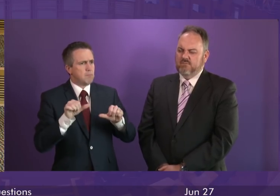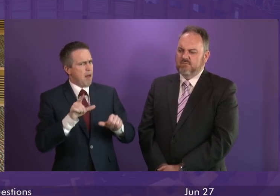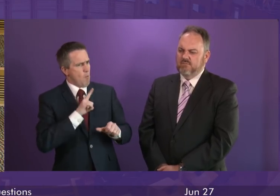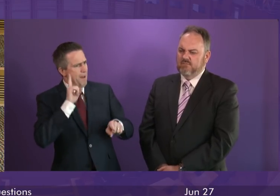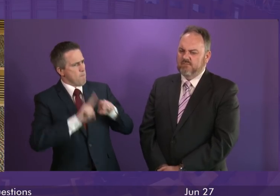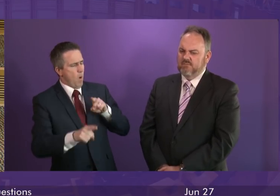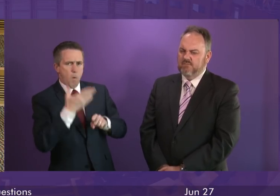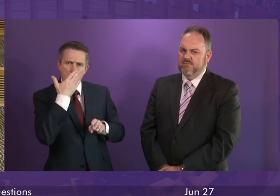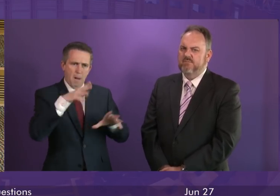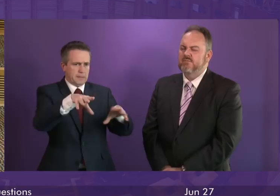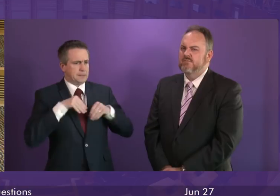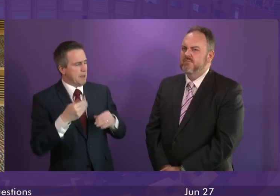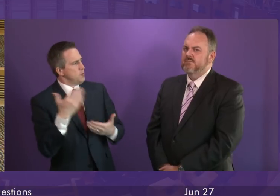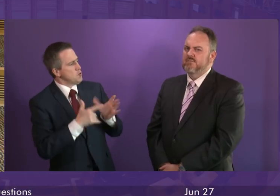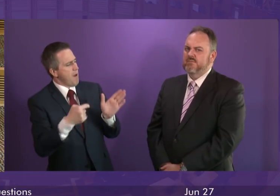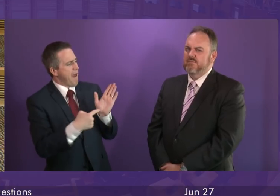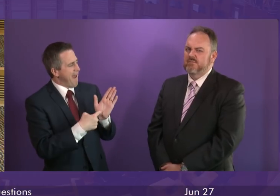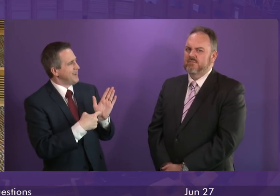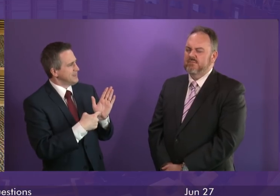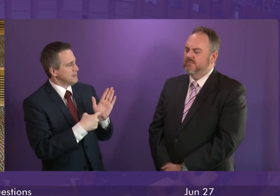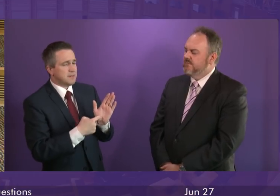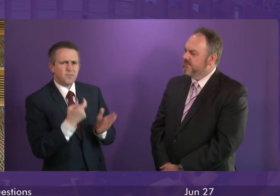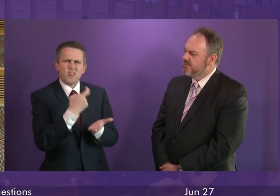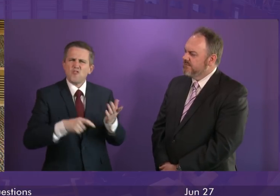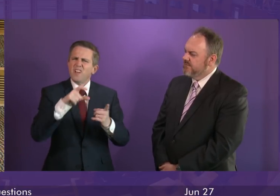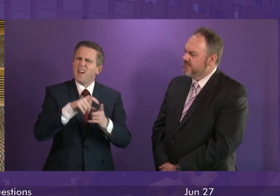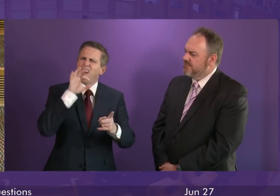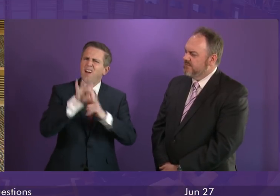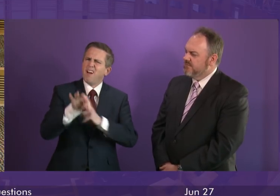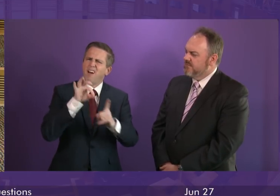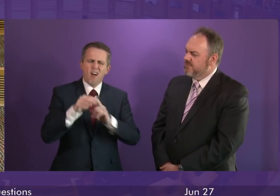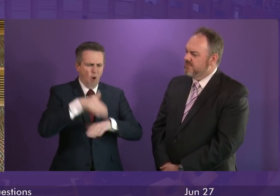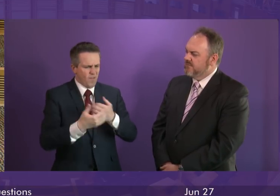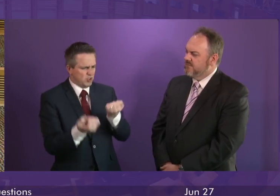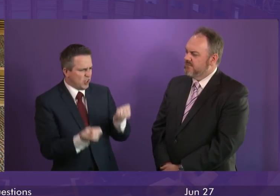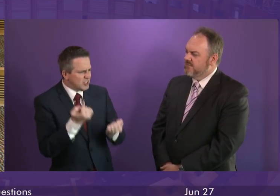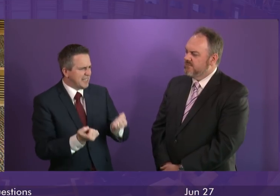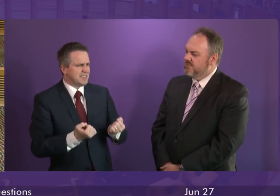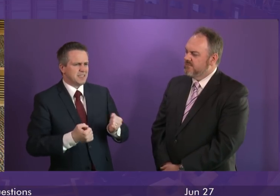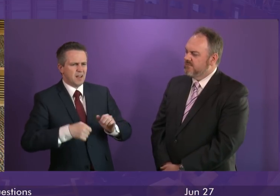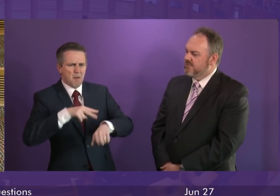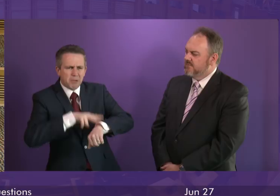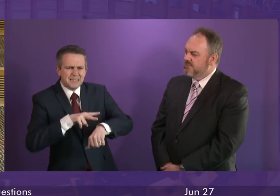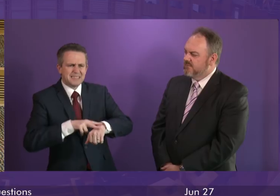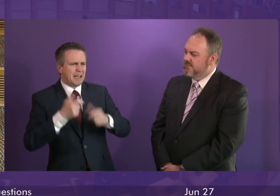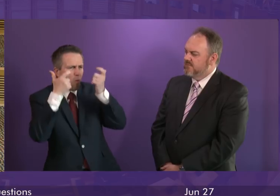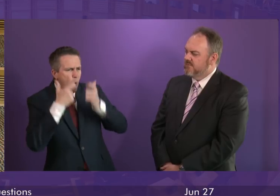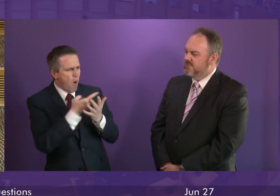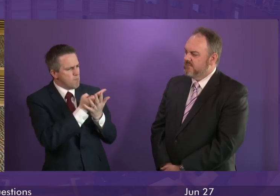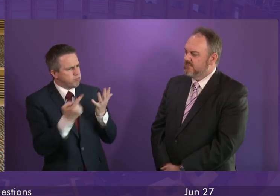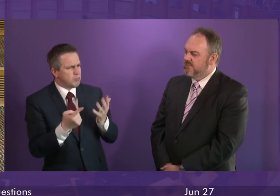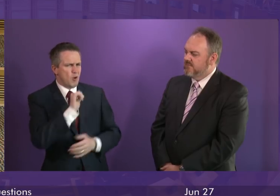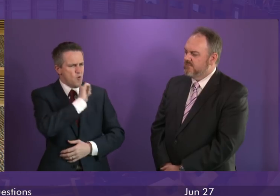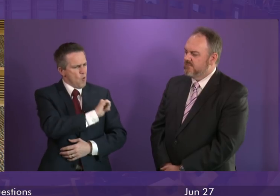welcomed. lastly, the whole premise of Ruth Davidson's questions around justice and law and order seem to be based on